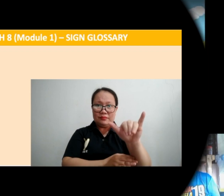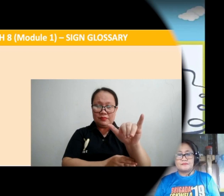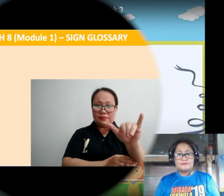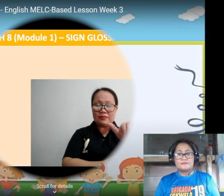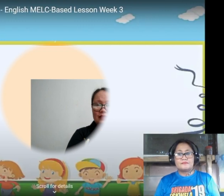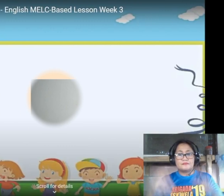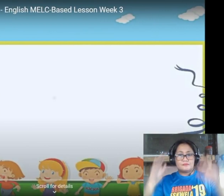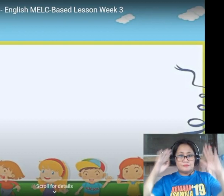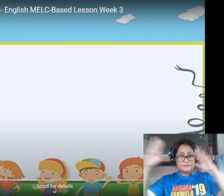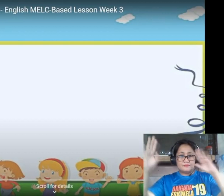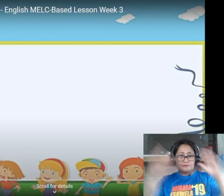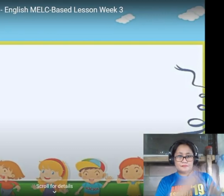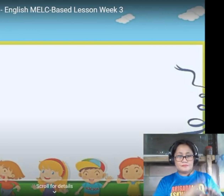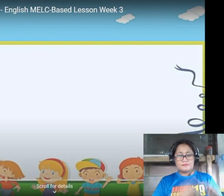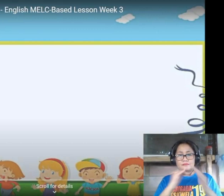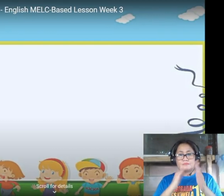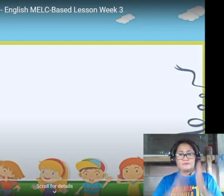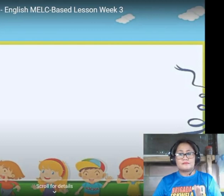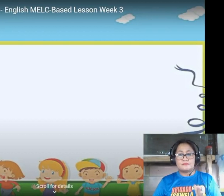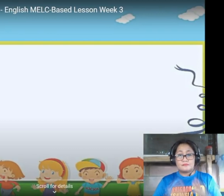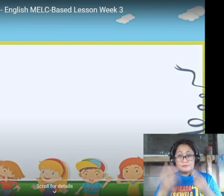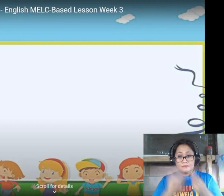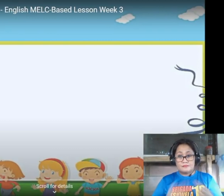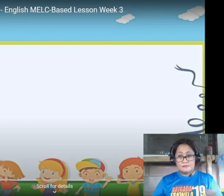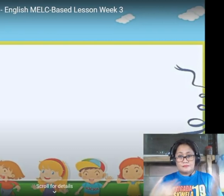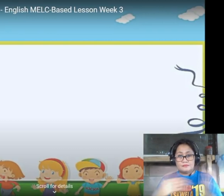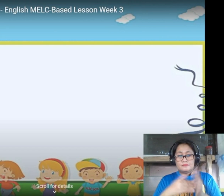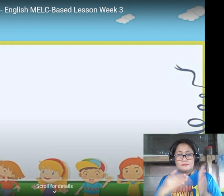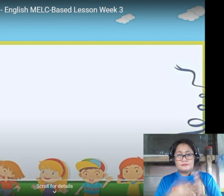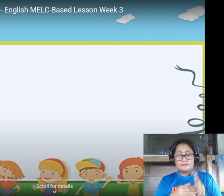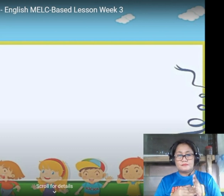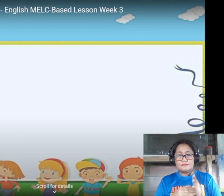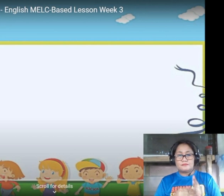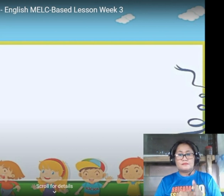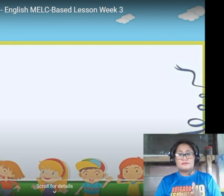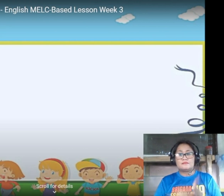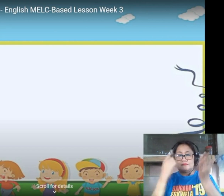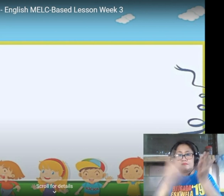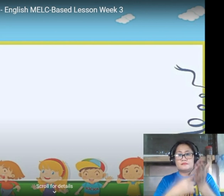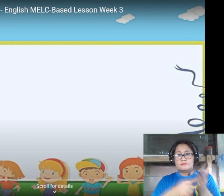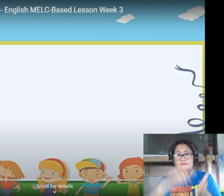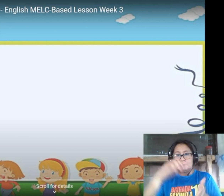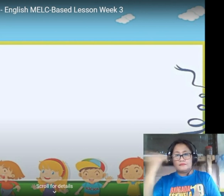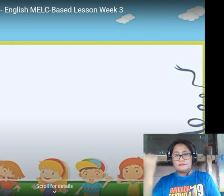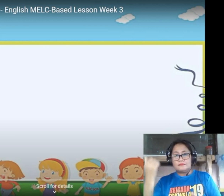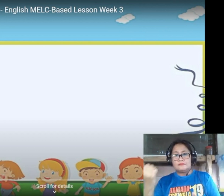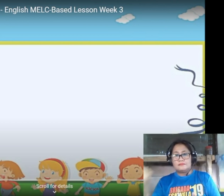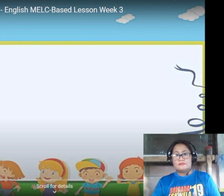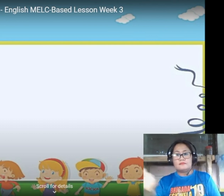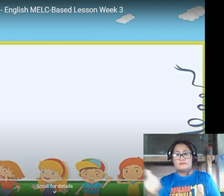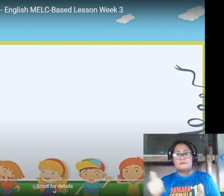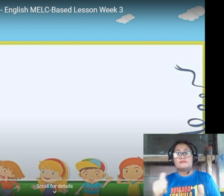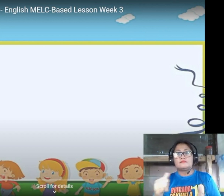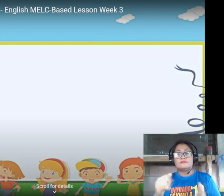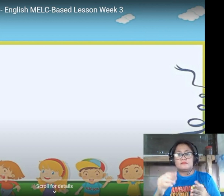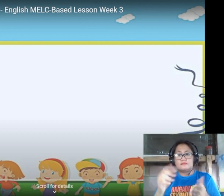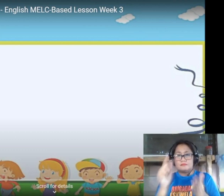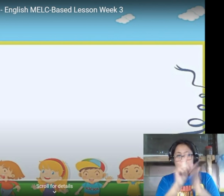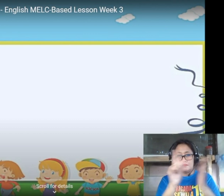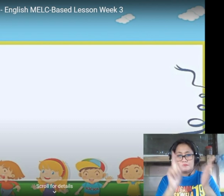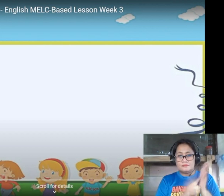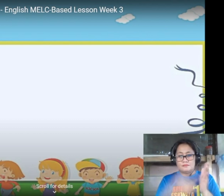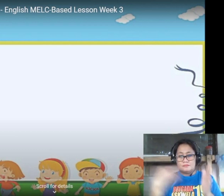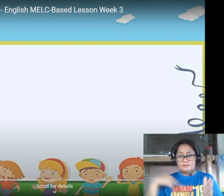Dear students, I am here again, your teacher Jane, to discuss another milk-based lesson. Our